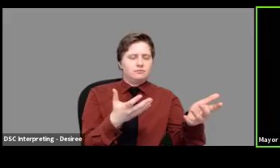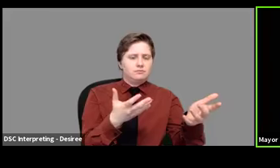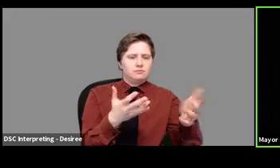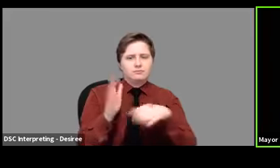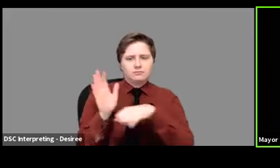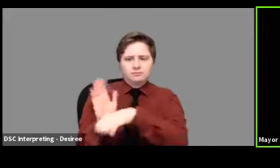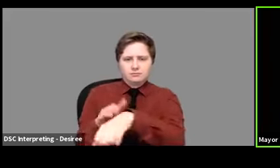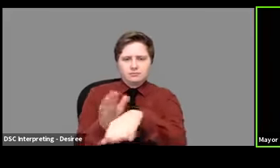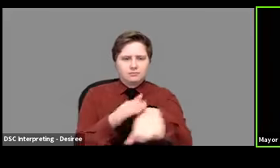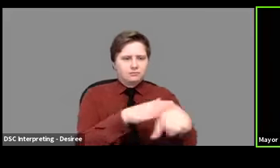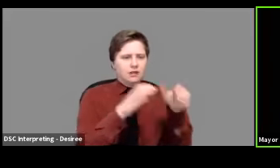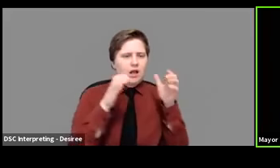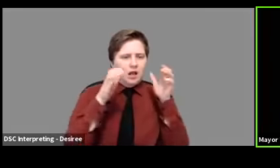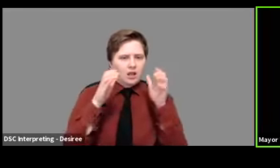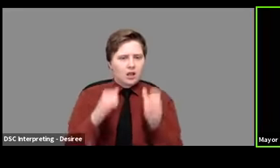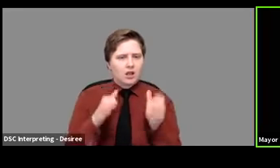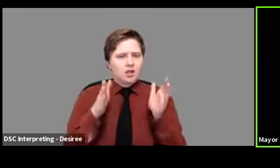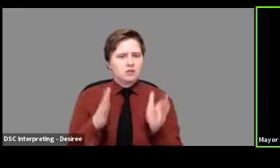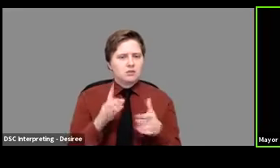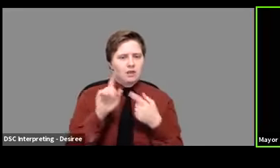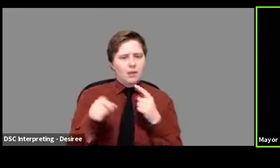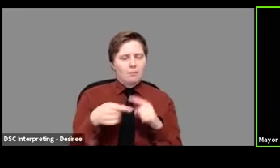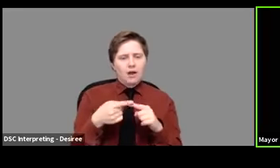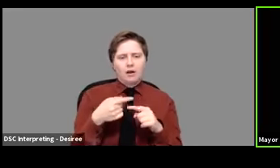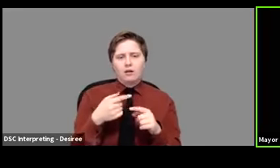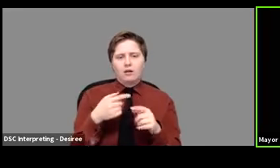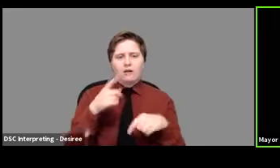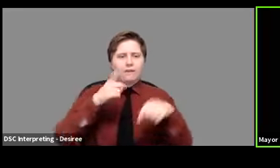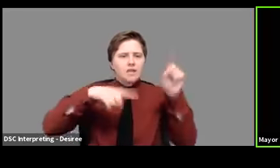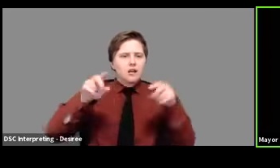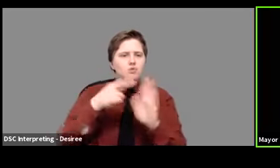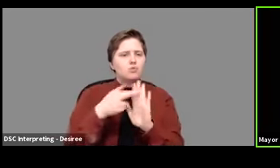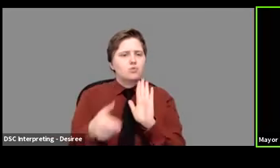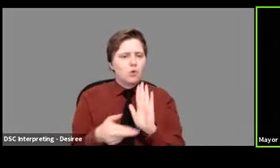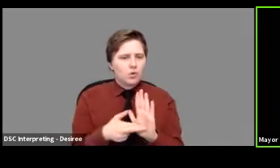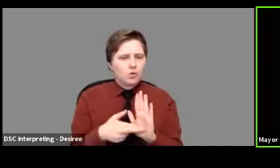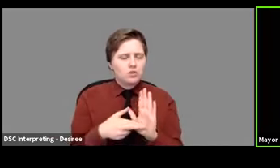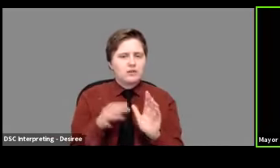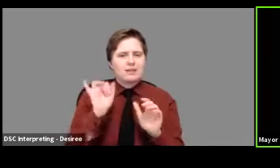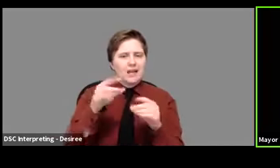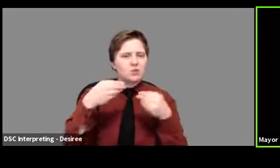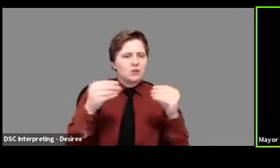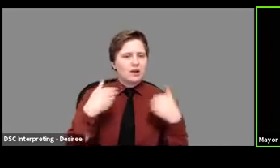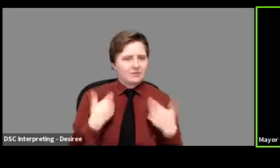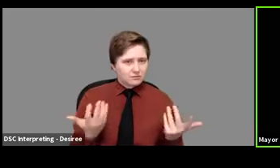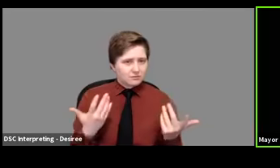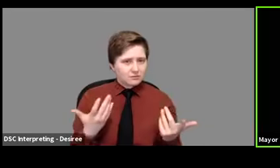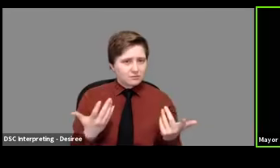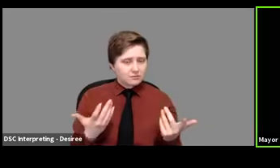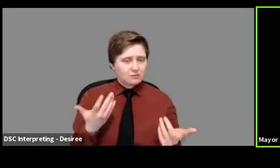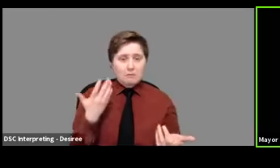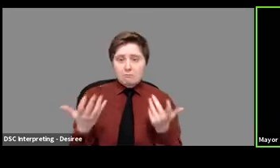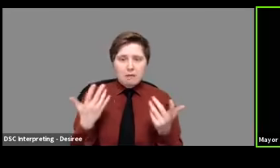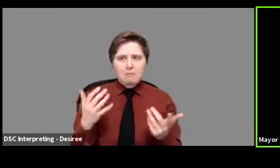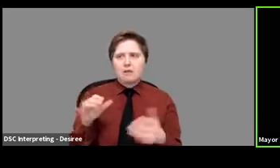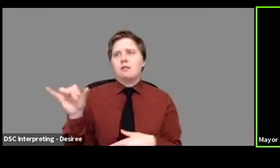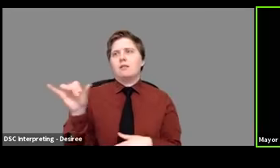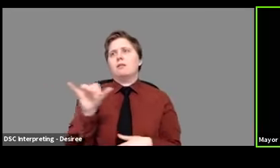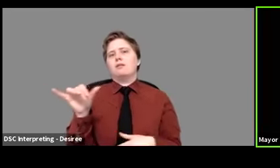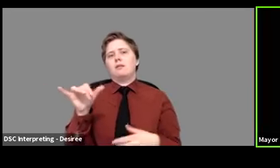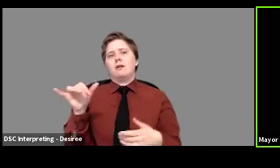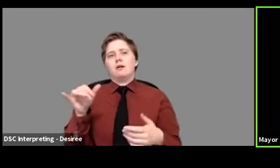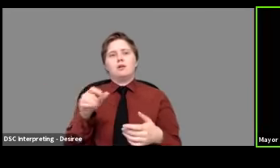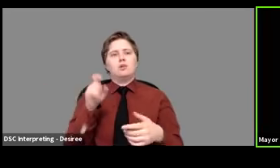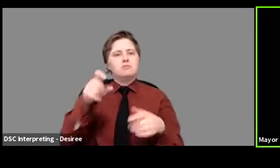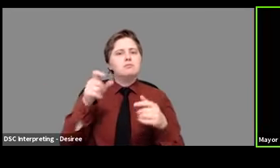alerting customers of the, uh, various rules within. And maybe those rules would be the need